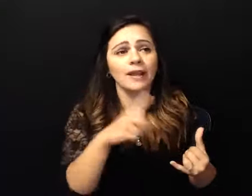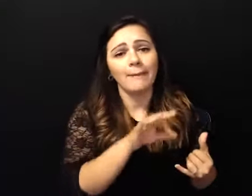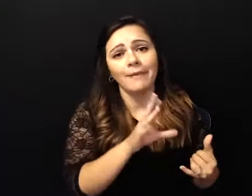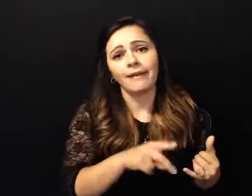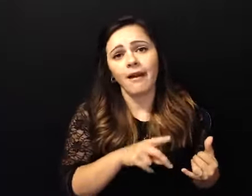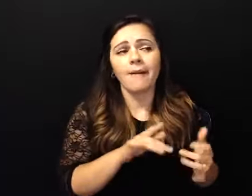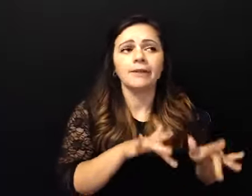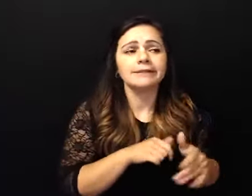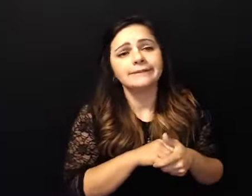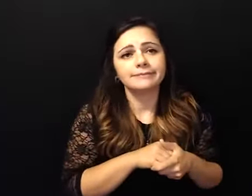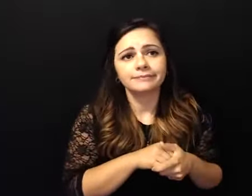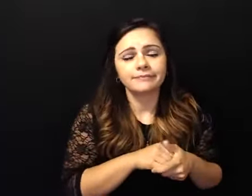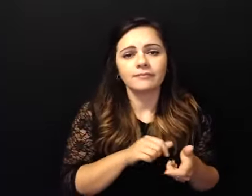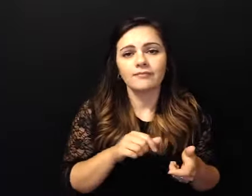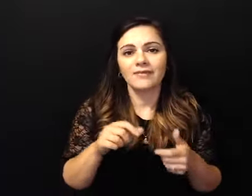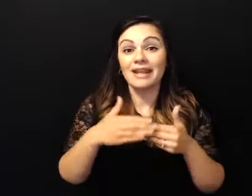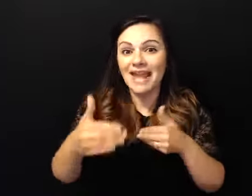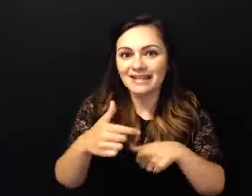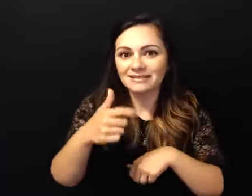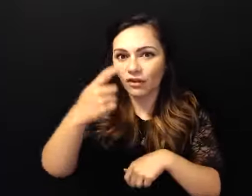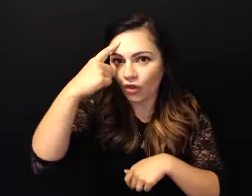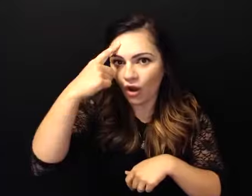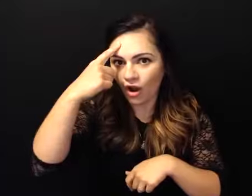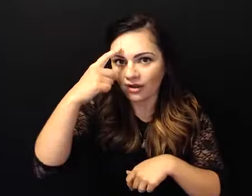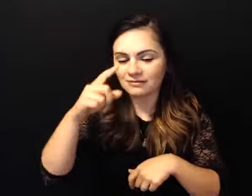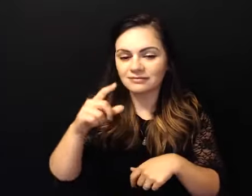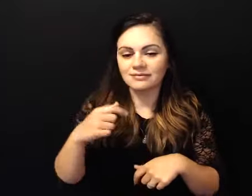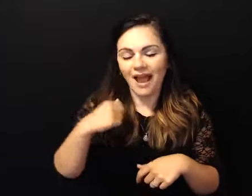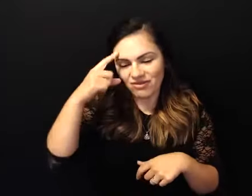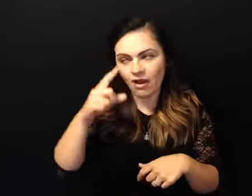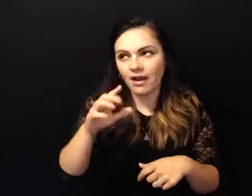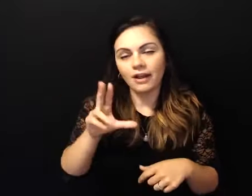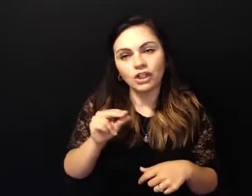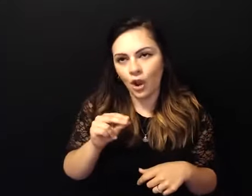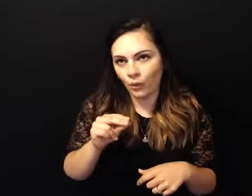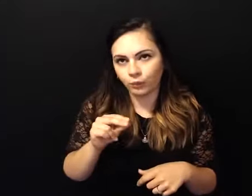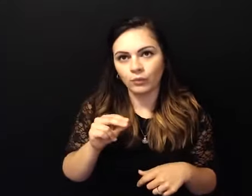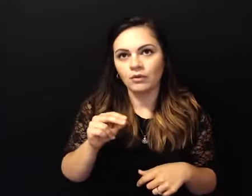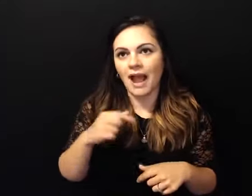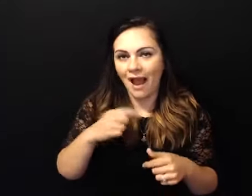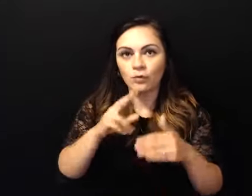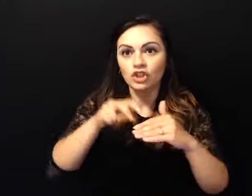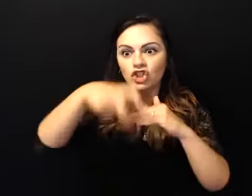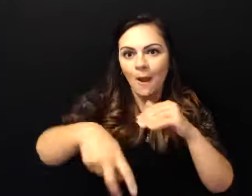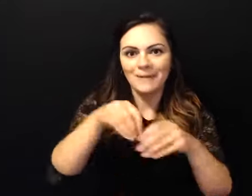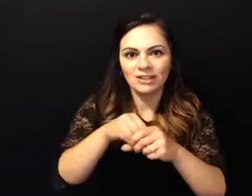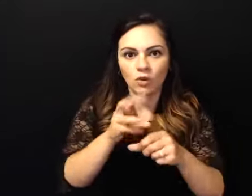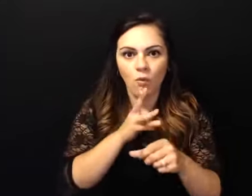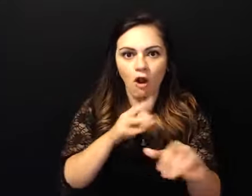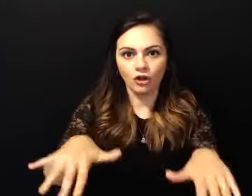you'll jump and you'll like break your leg and break your back and you'll float for weeks or even months clinging on to life and they'll find